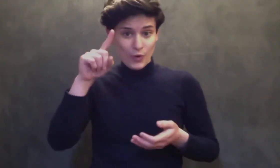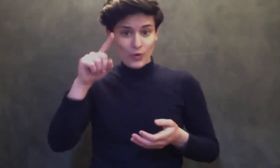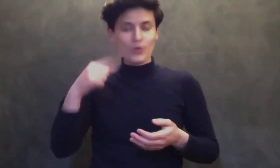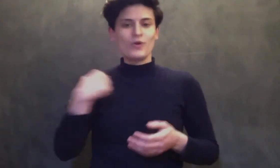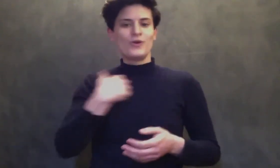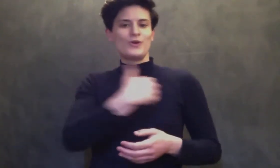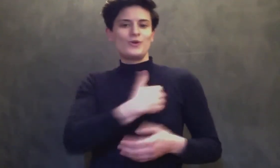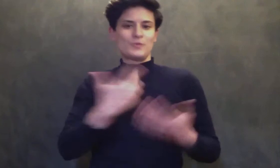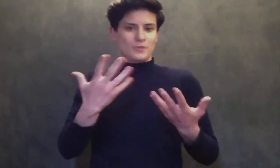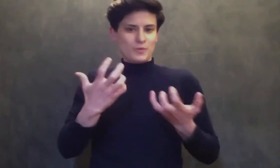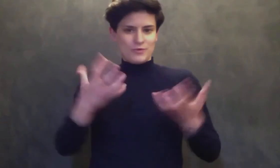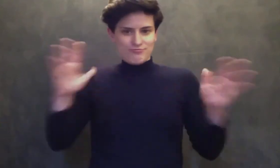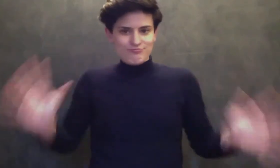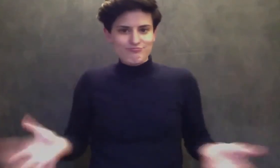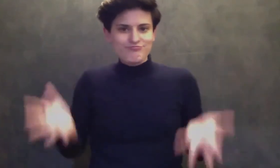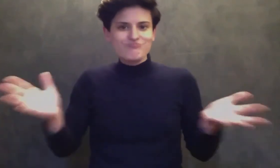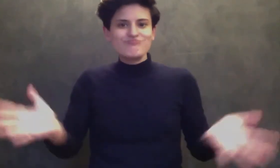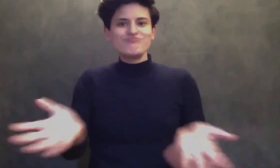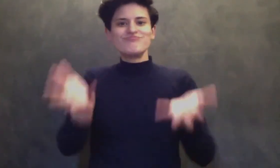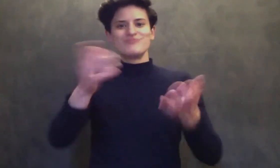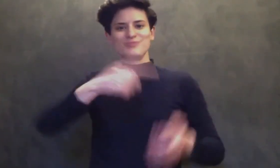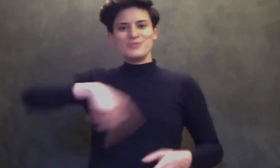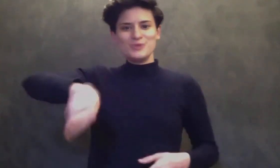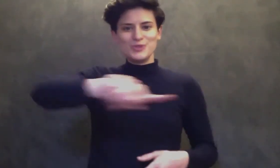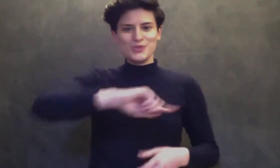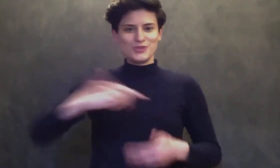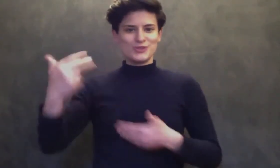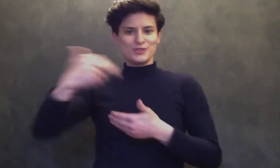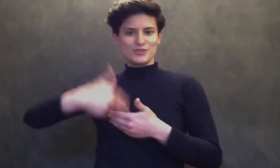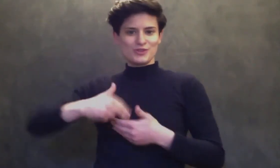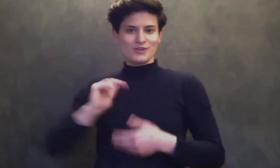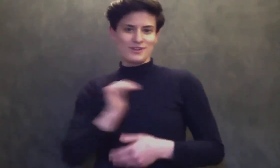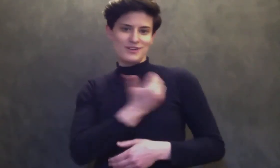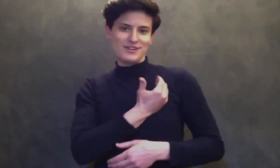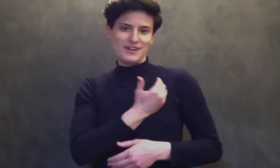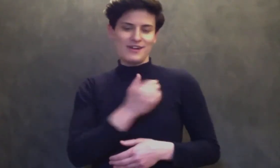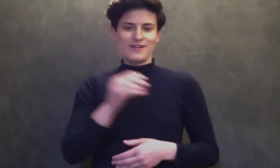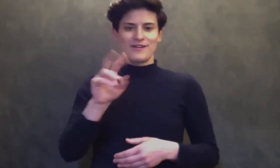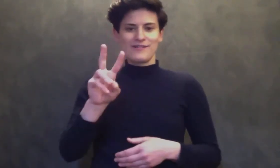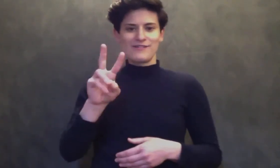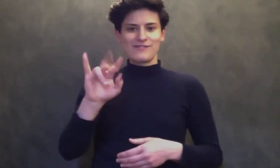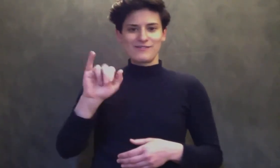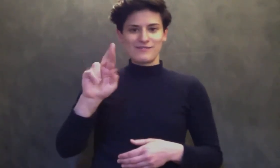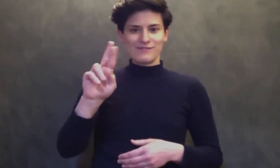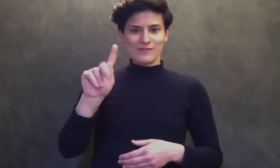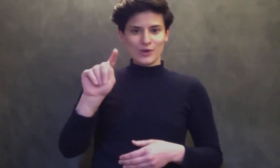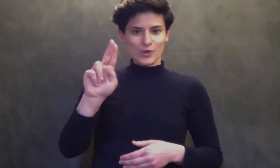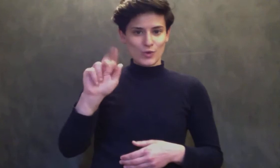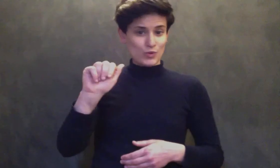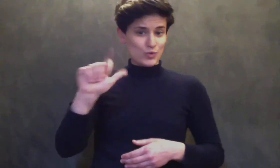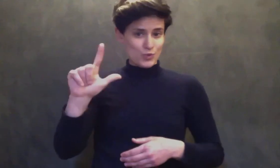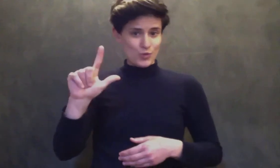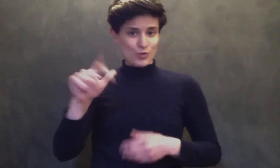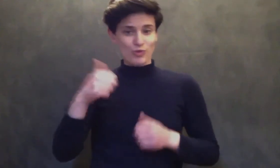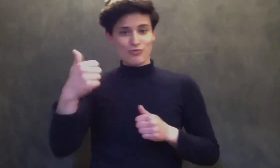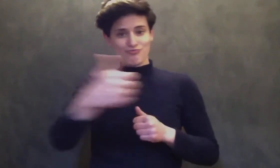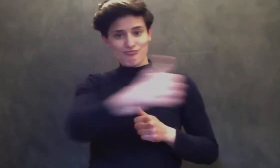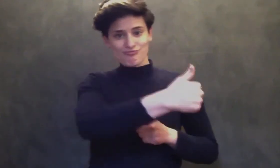The whole reason we're getting a walking group together is in order to encourage everybody to participate in our